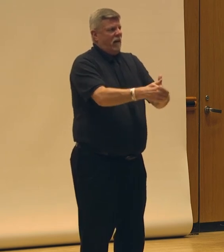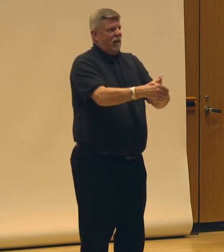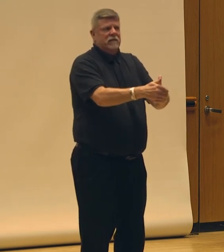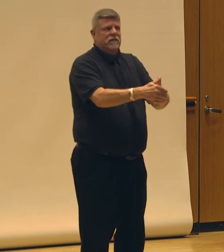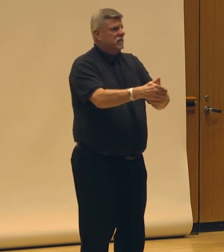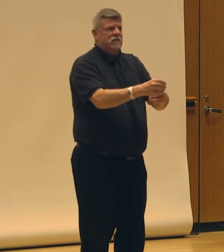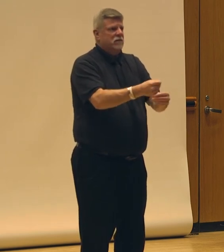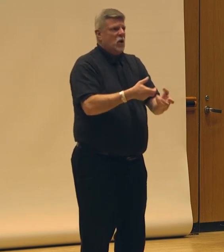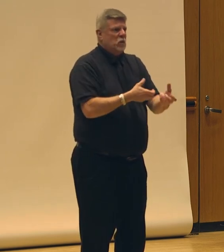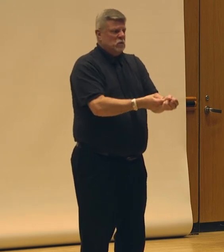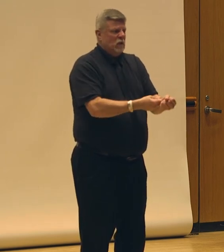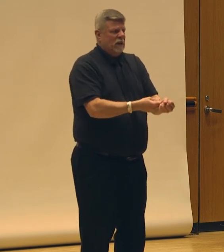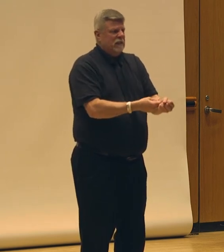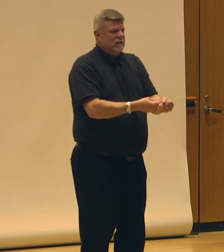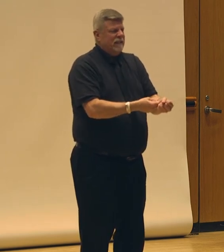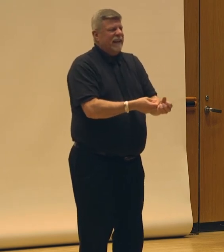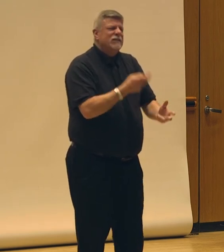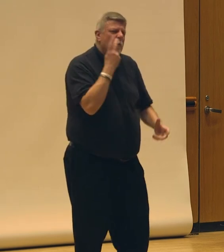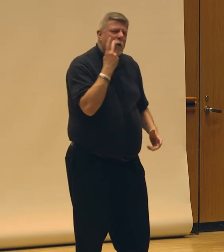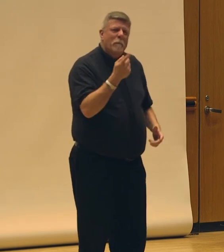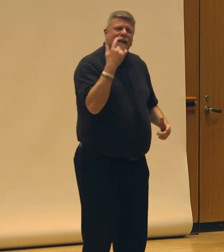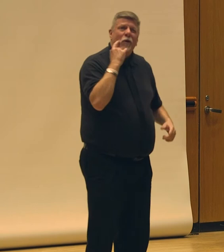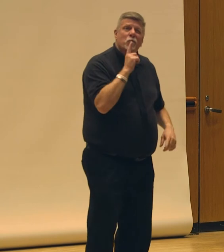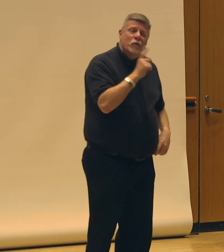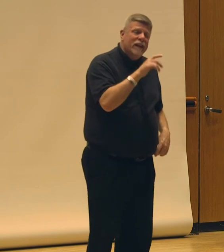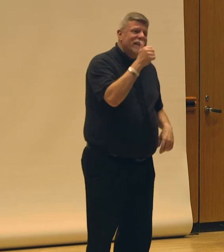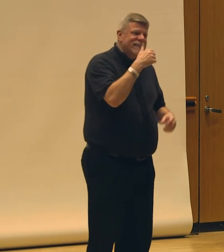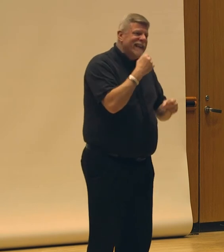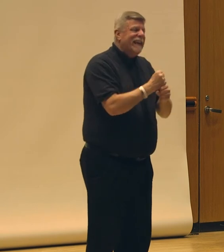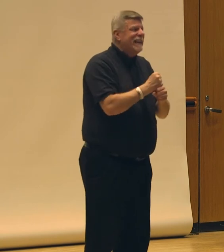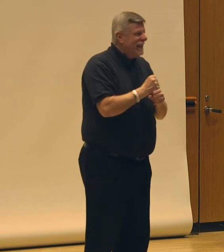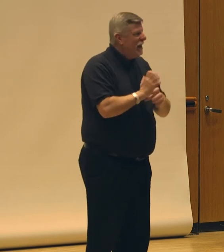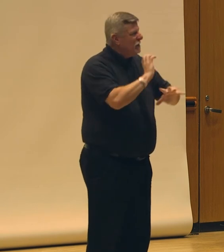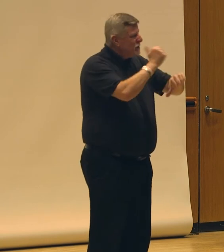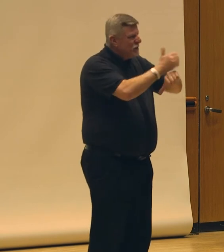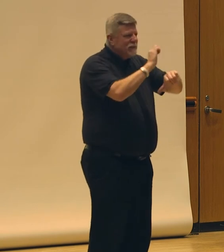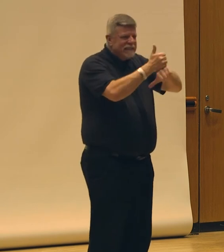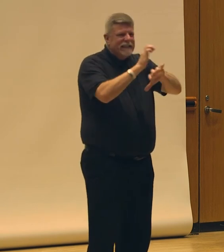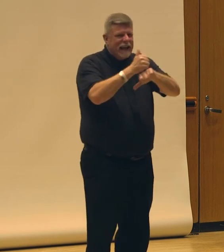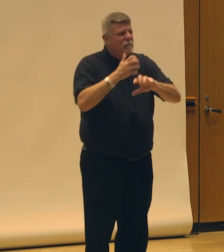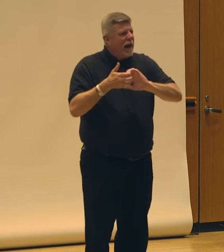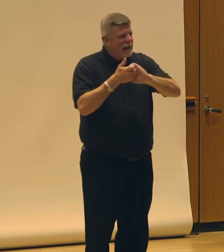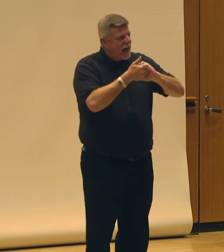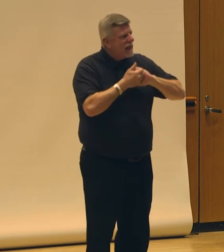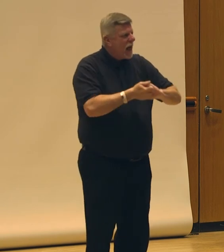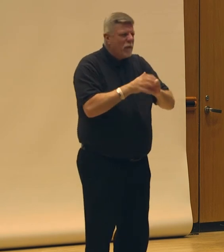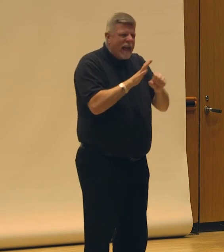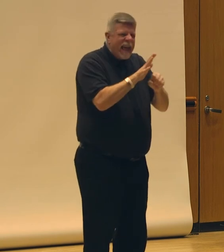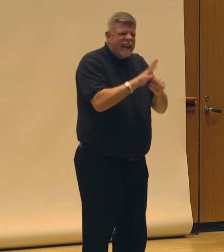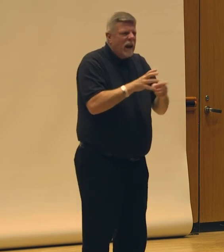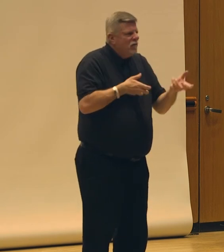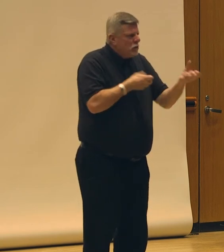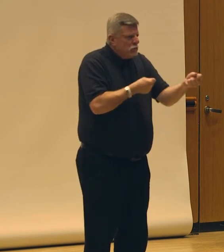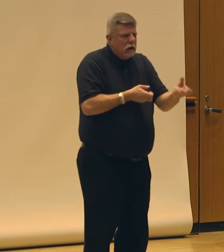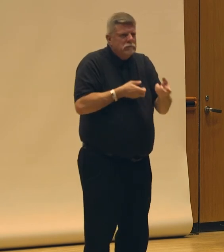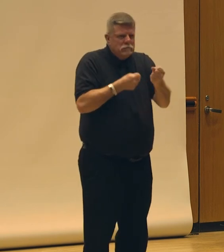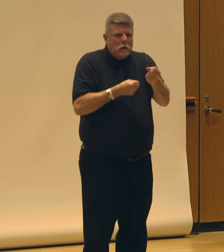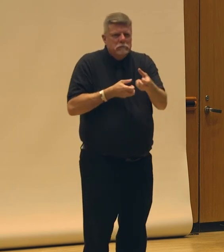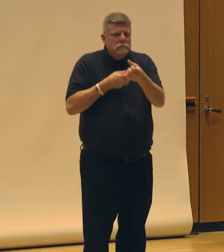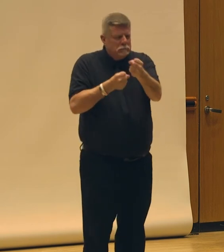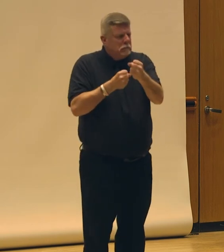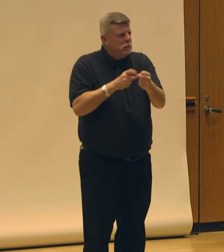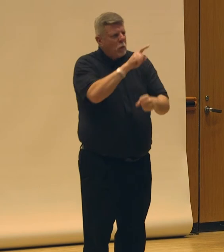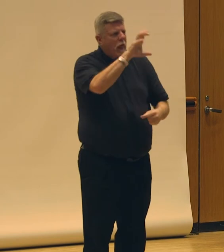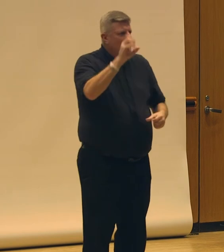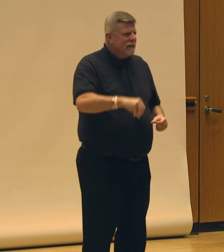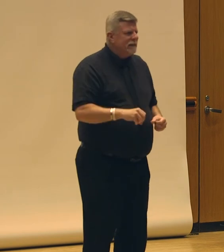10 years to get some of my key collaborators in place, and feel like I could trust them, and feel like I could leave the room, or